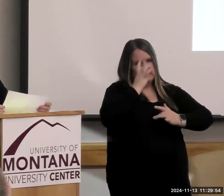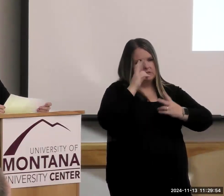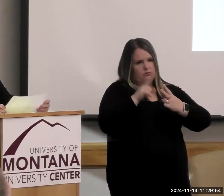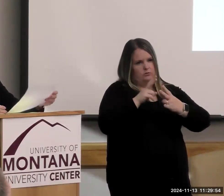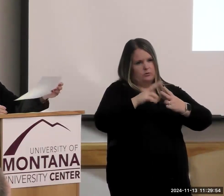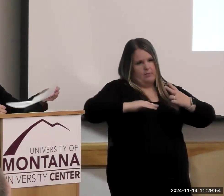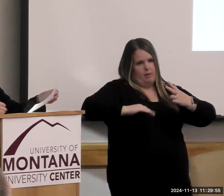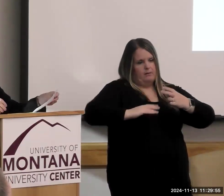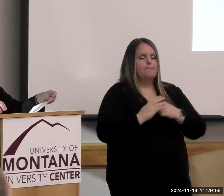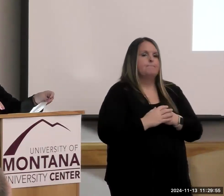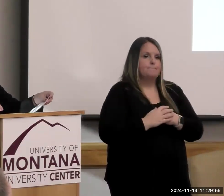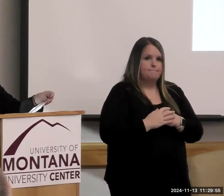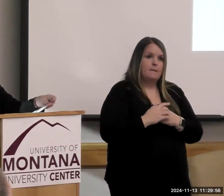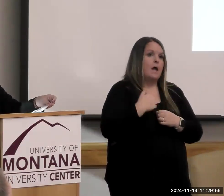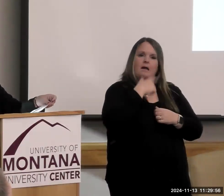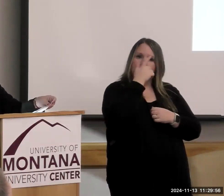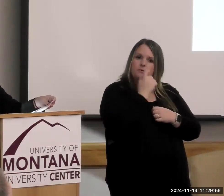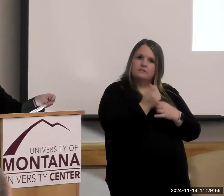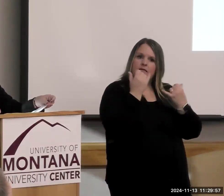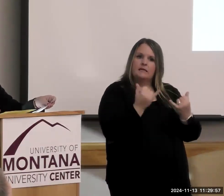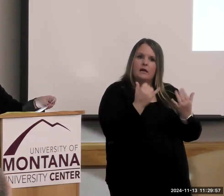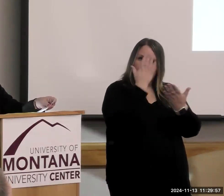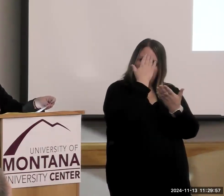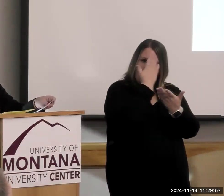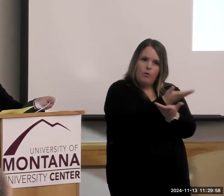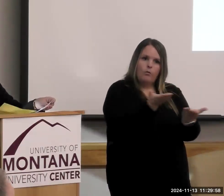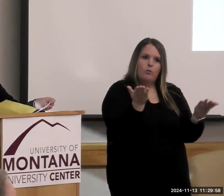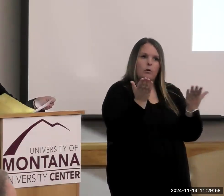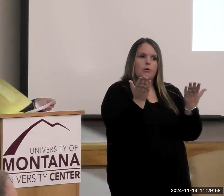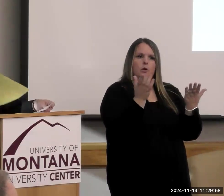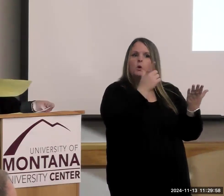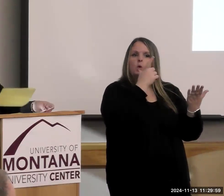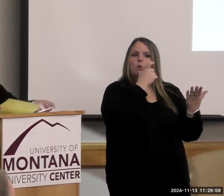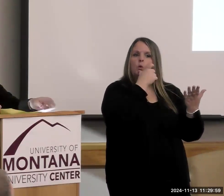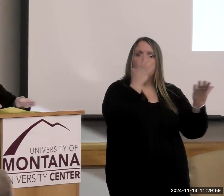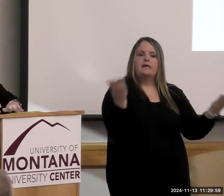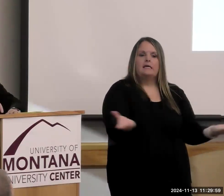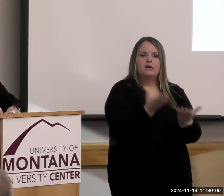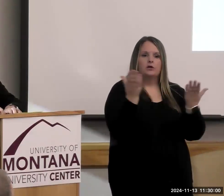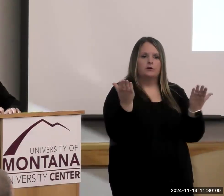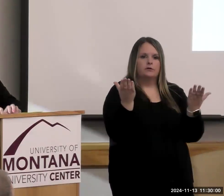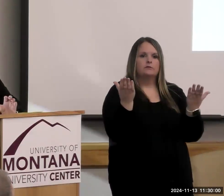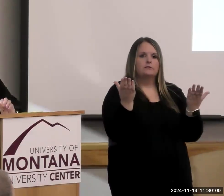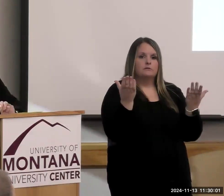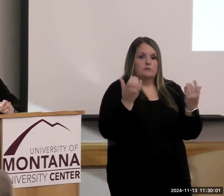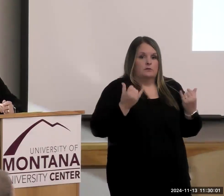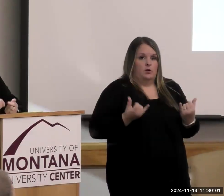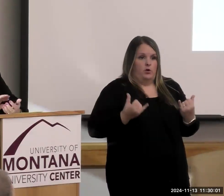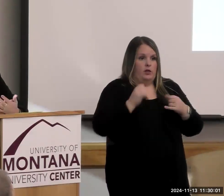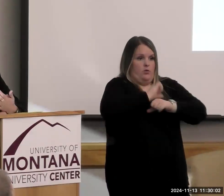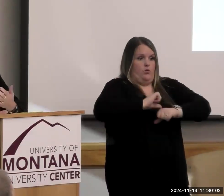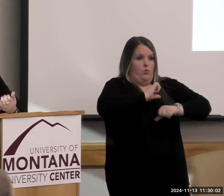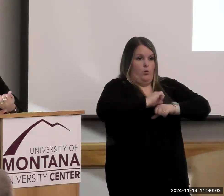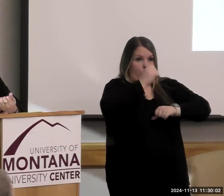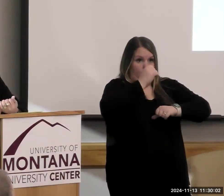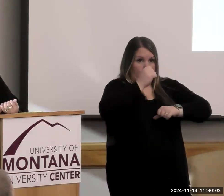Okay. So, what I'm interested in to know is who in our audience presently works for or